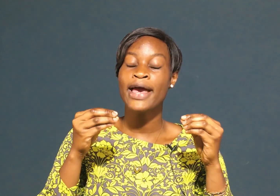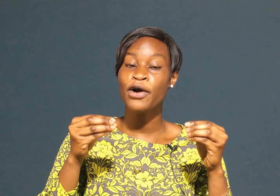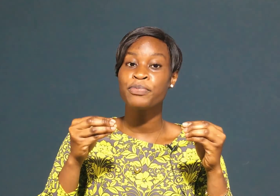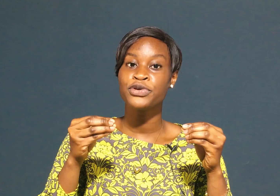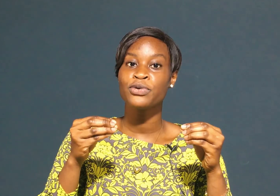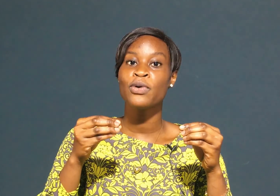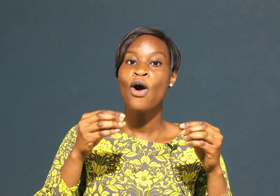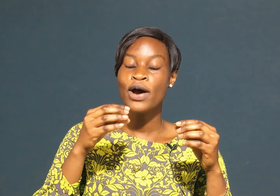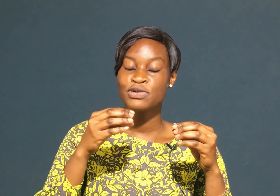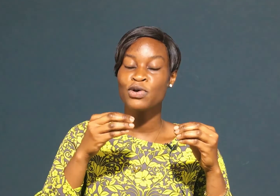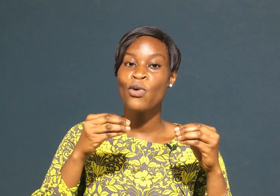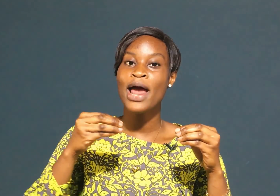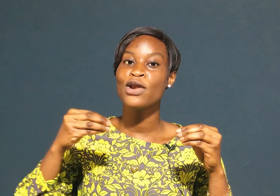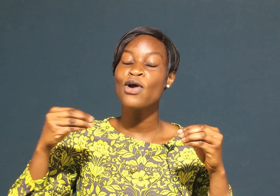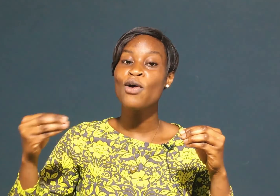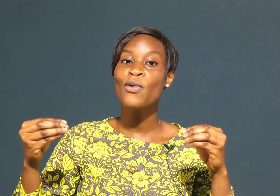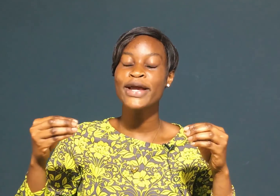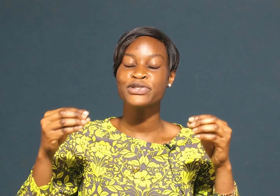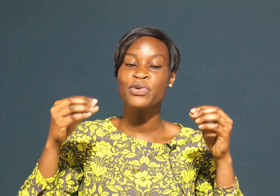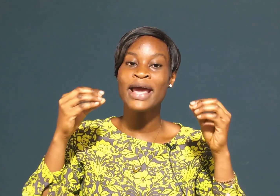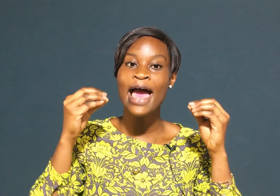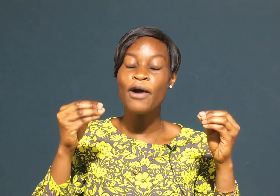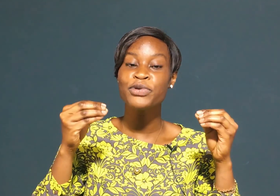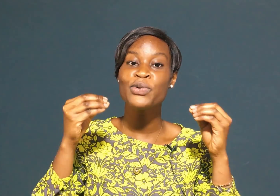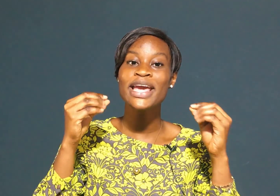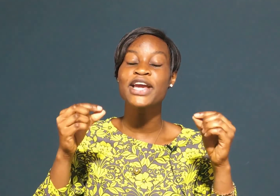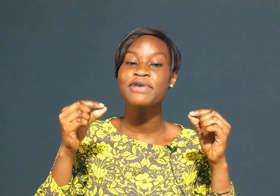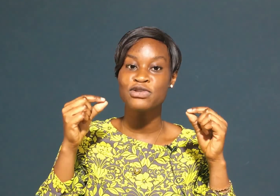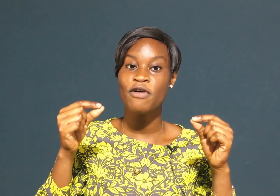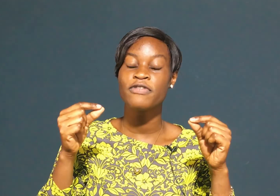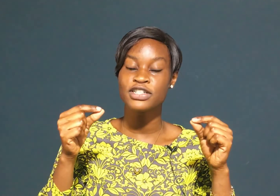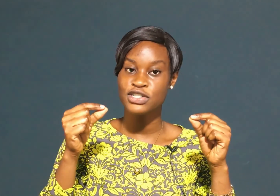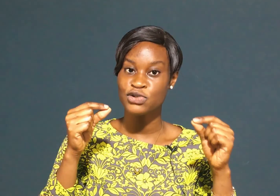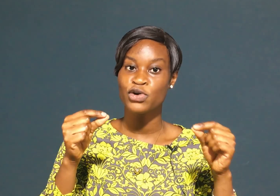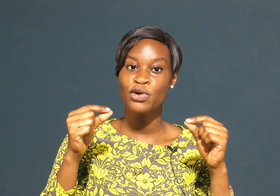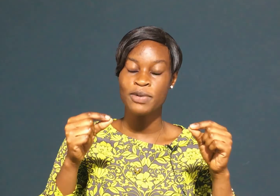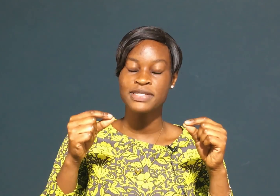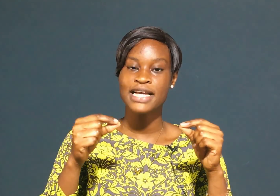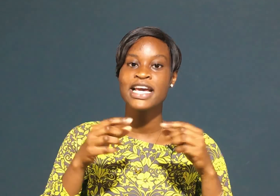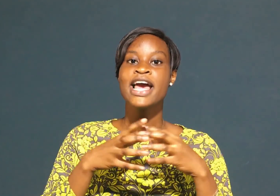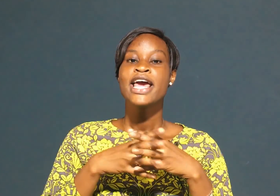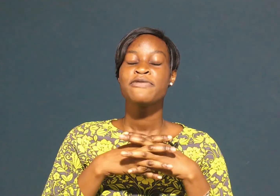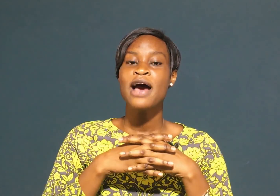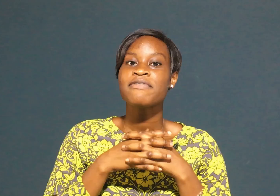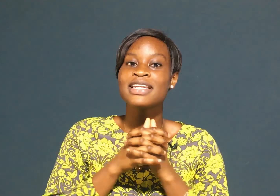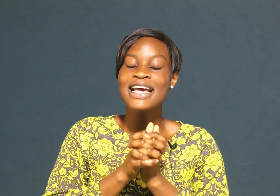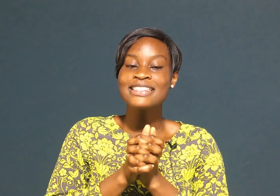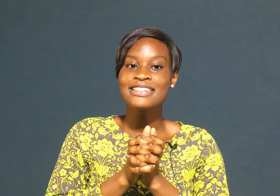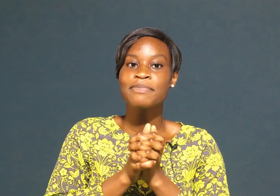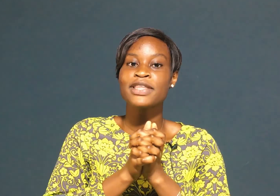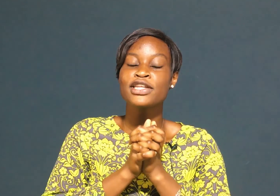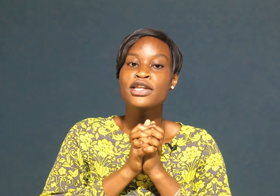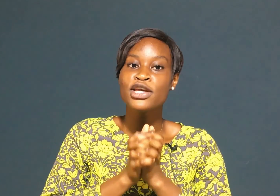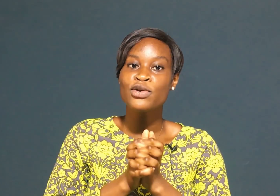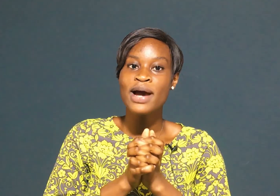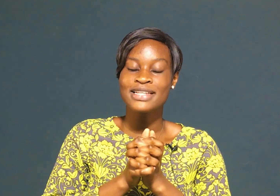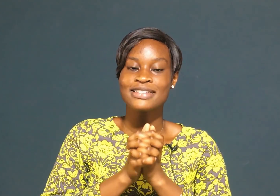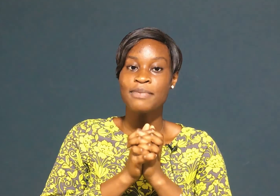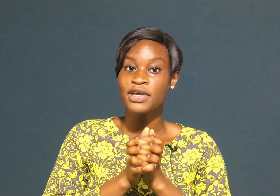help you or it's going to go a long way to help you increase conversions on your website if you have learned something new and something